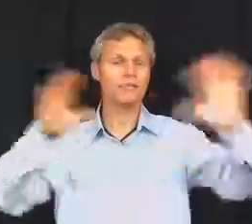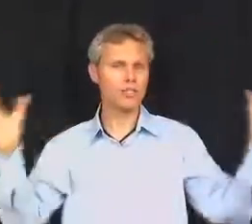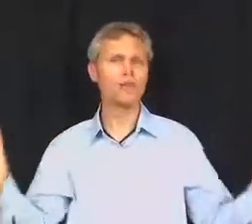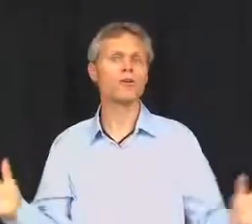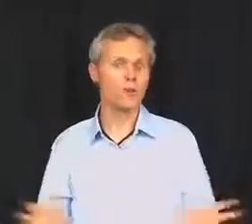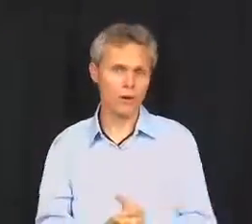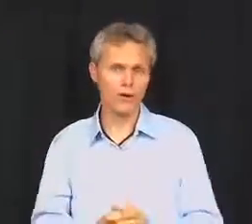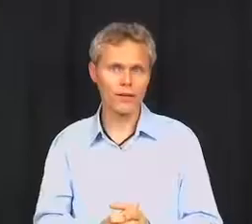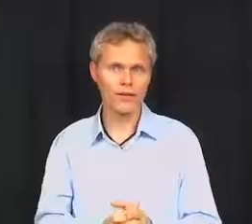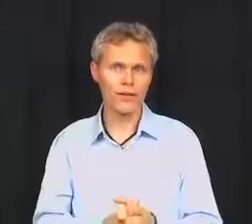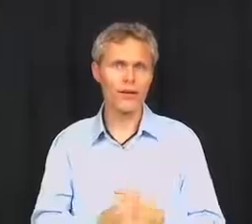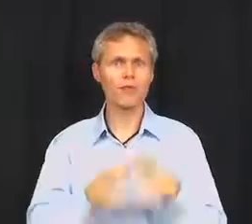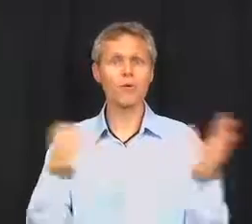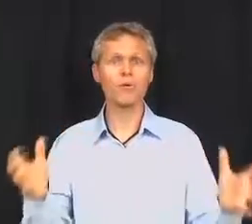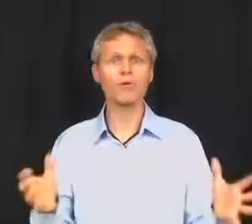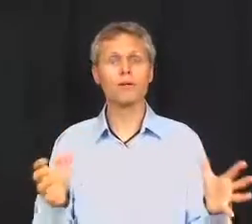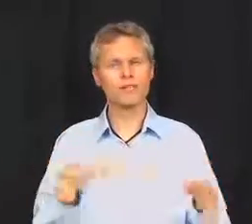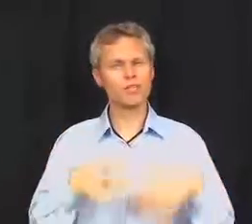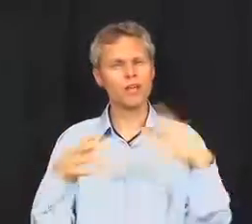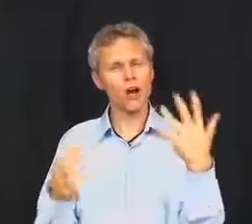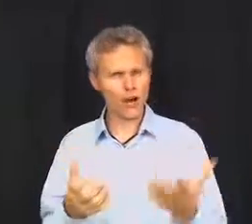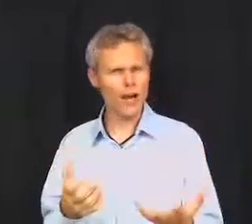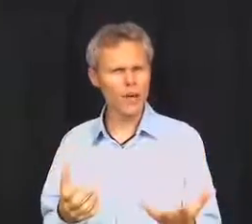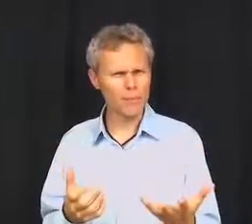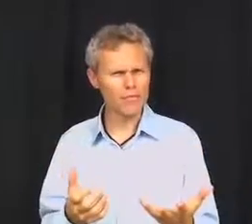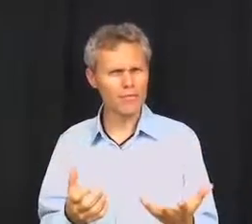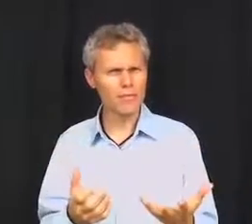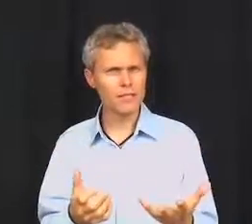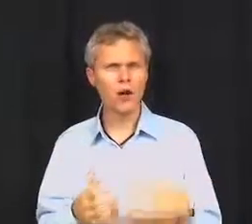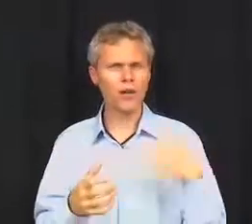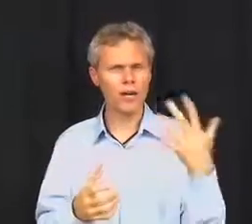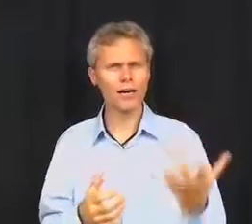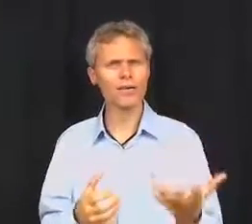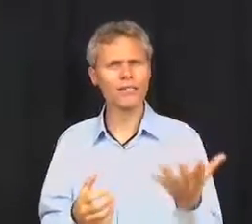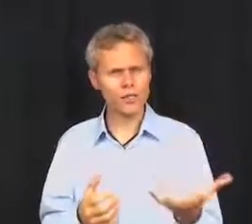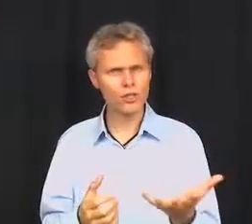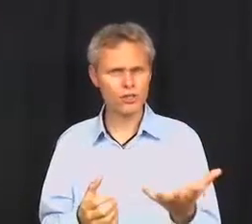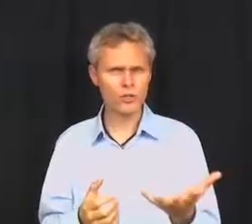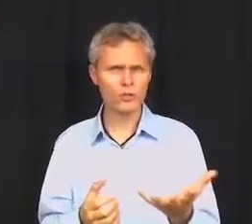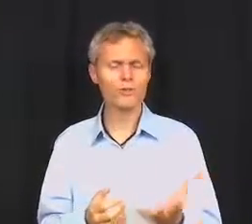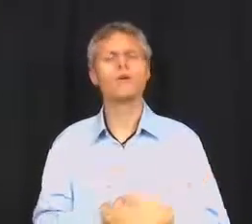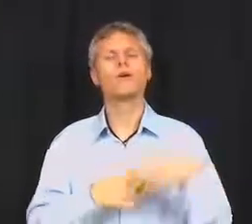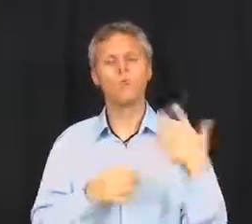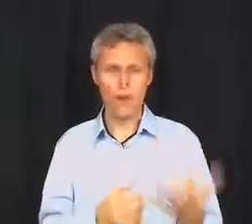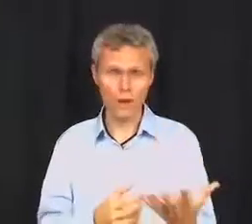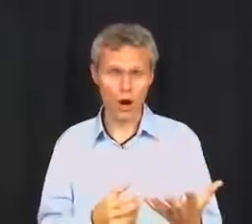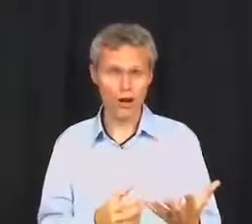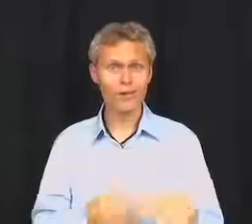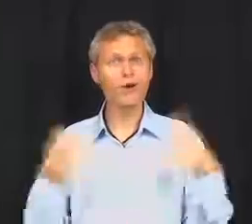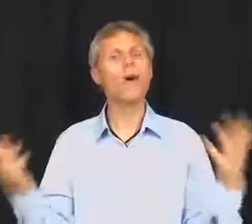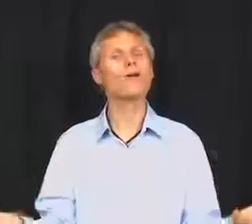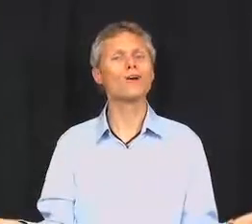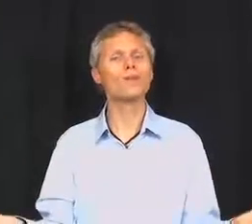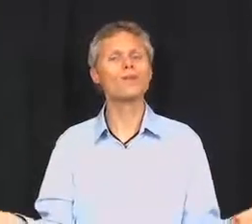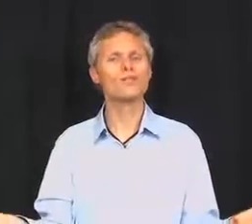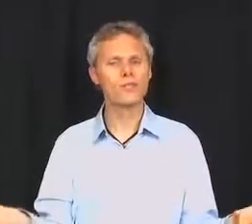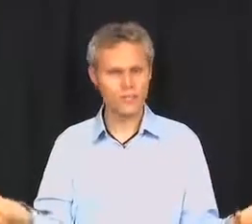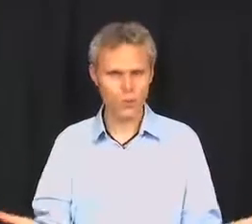it's a general word that a lot of people, especially online businesses and online teachers use, webinar. So welcome to this